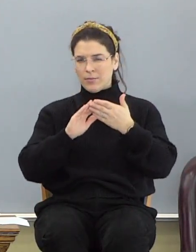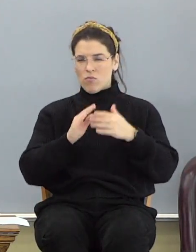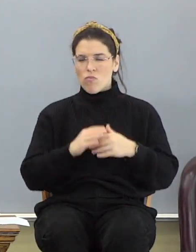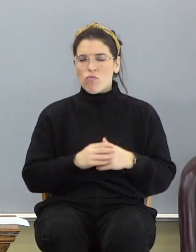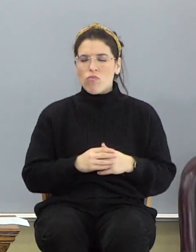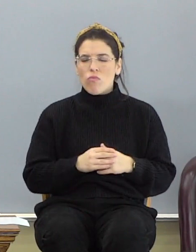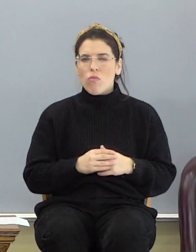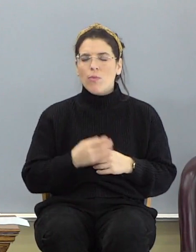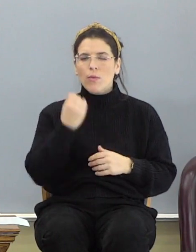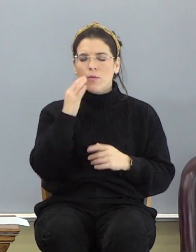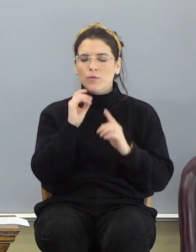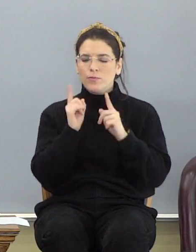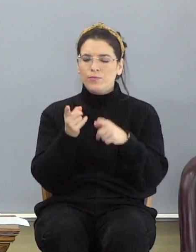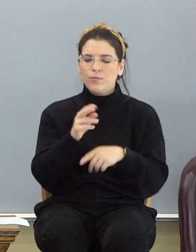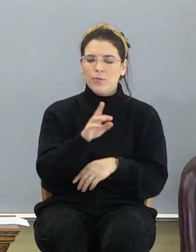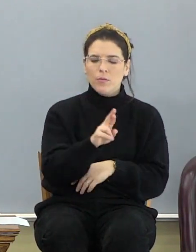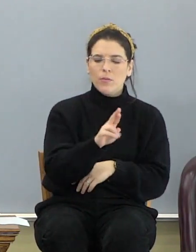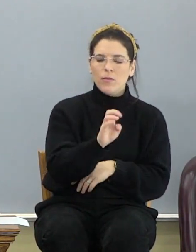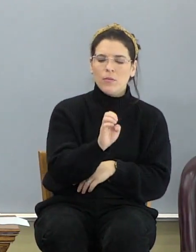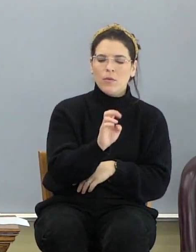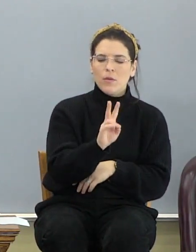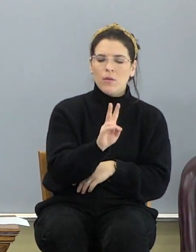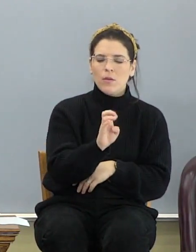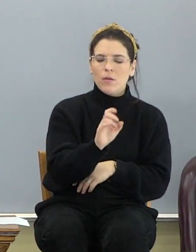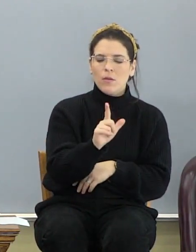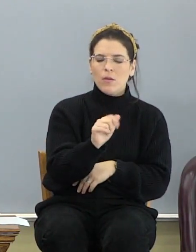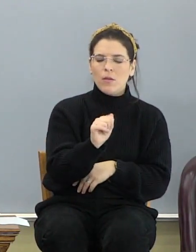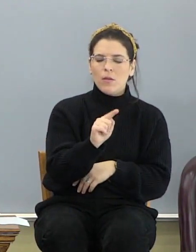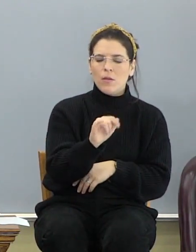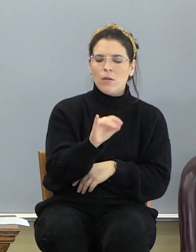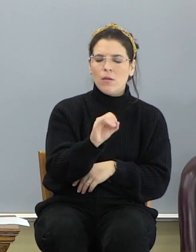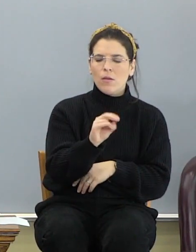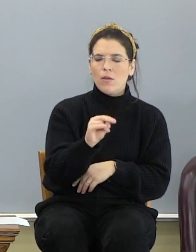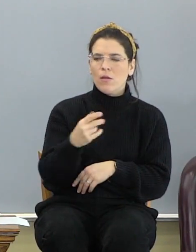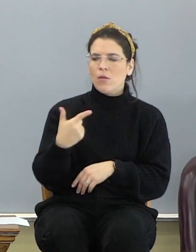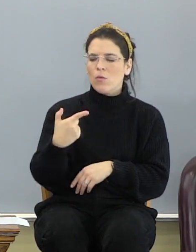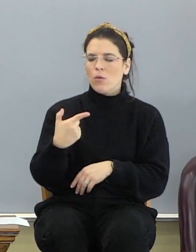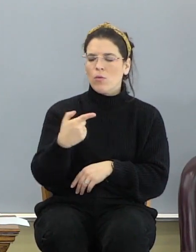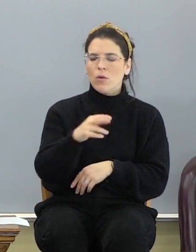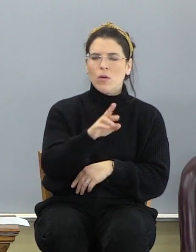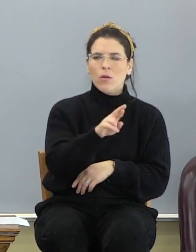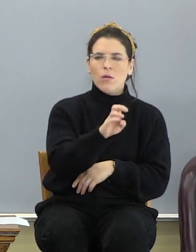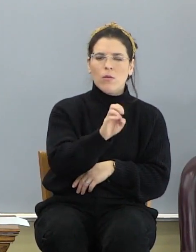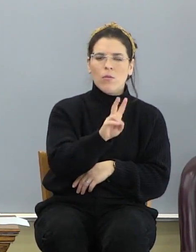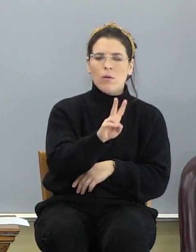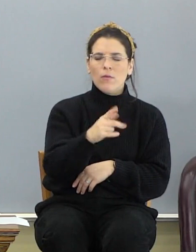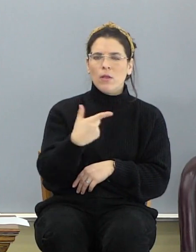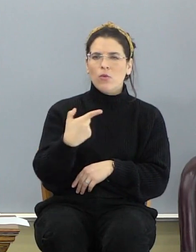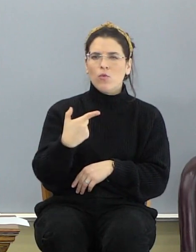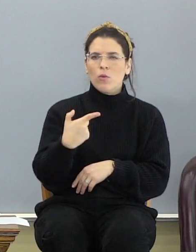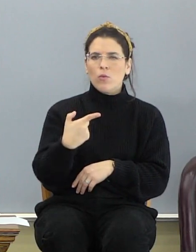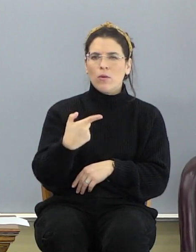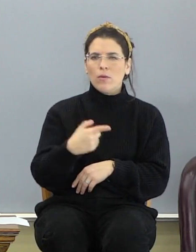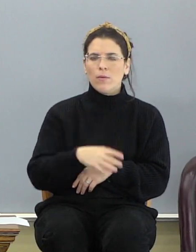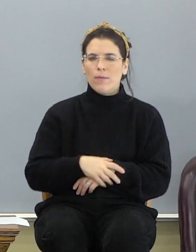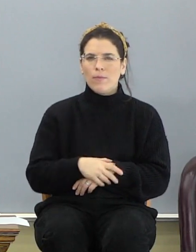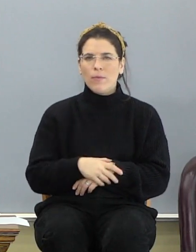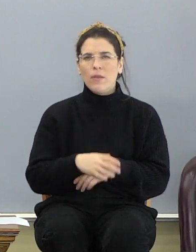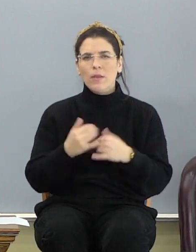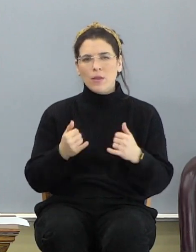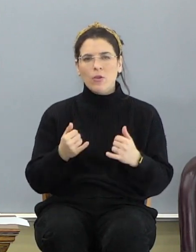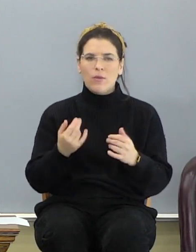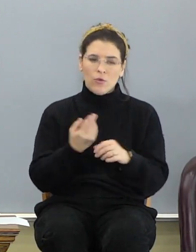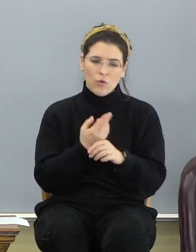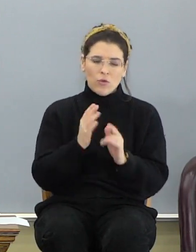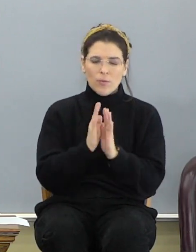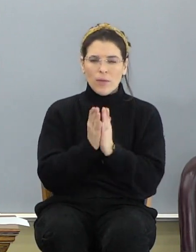If you look with me at Revelation chapter 21, Revelation chapter number 21. Now you're going to have to get your Bible and look at a bunch